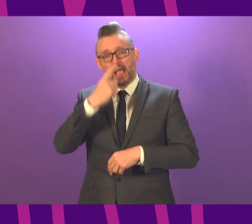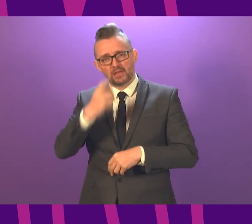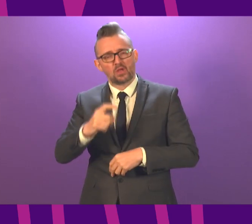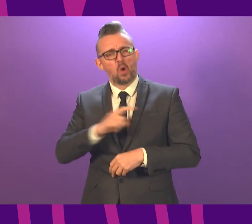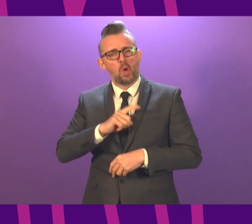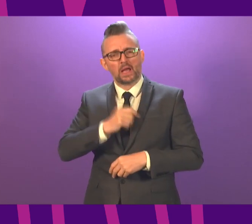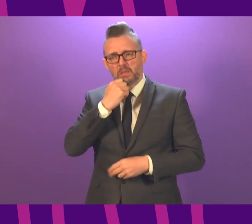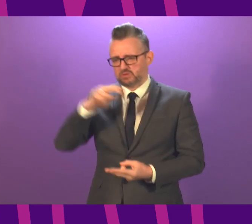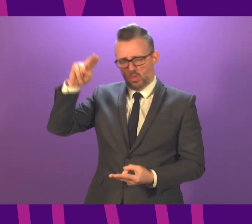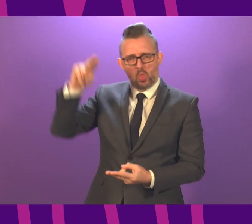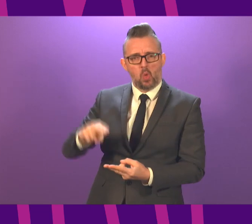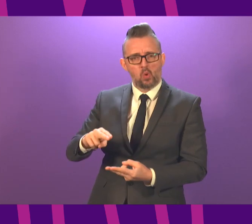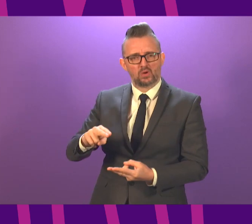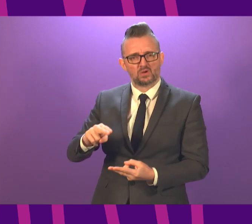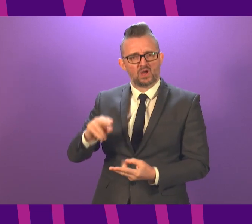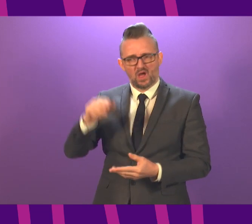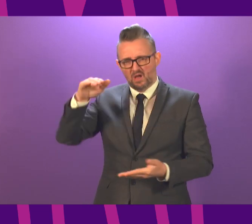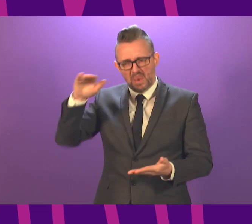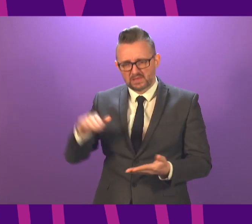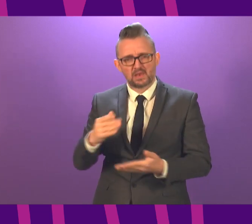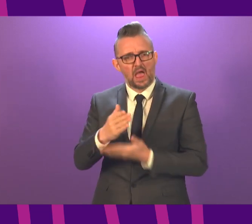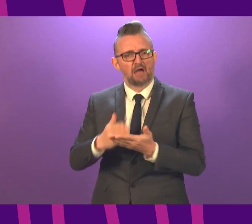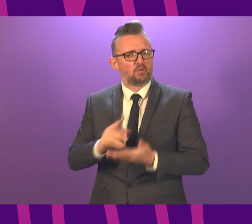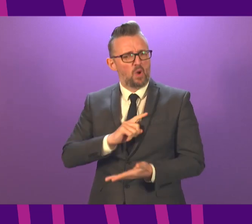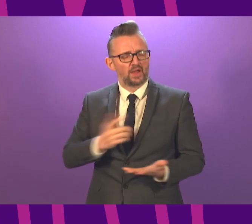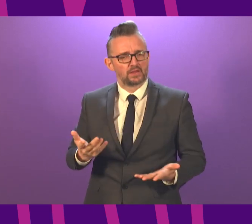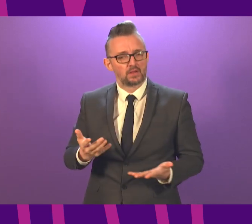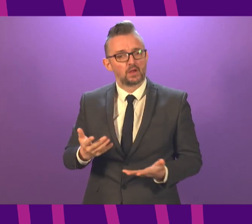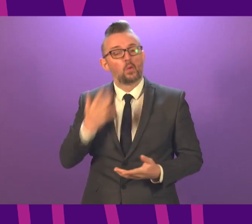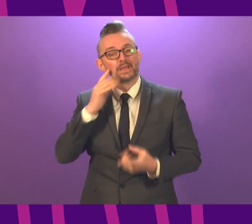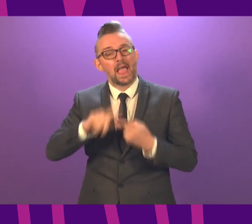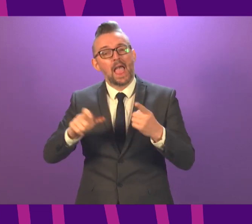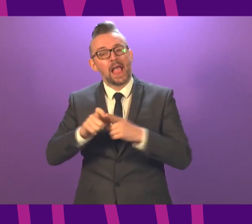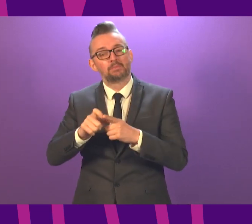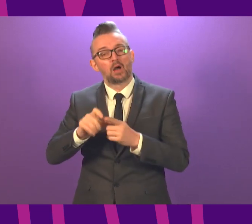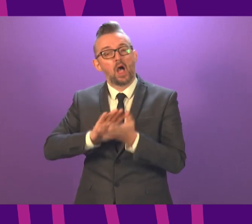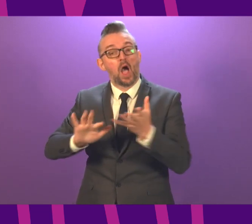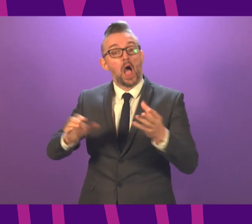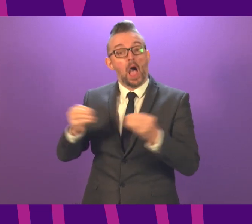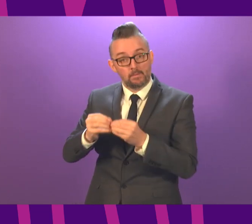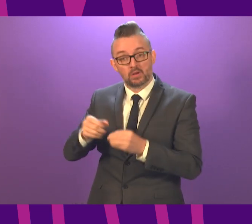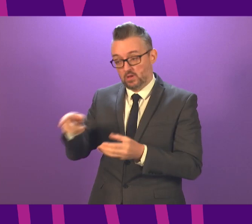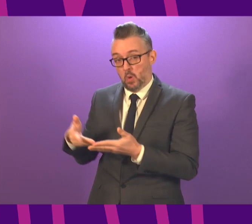any day well below half of that capacity? And when will the Edinburgh Regional Hub be open for testing?